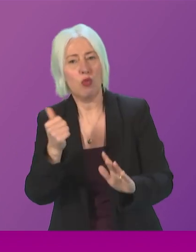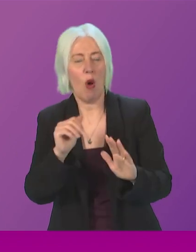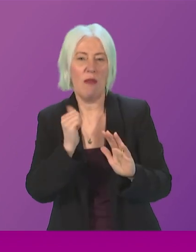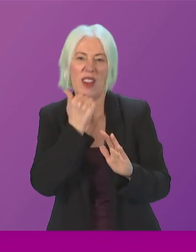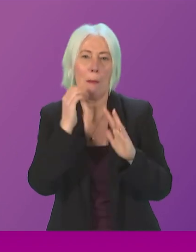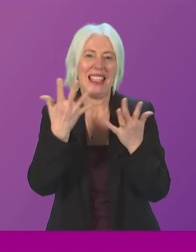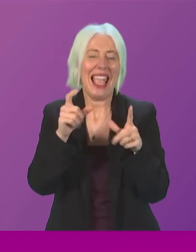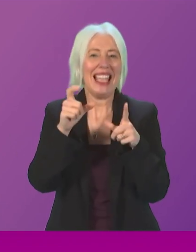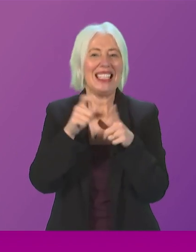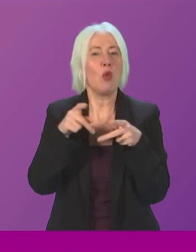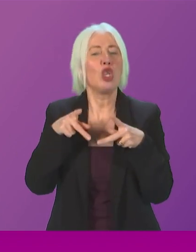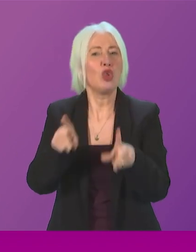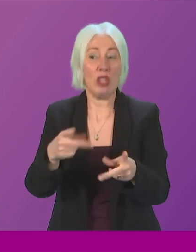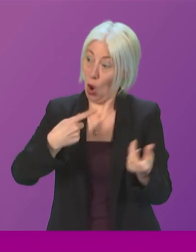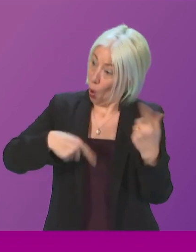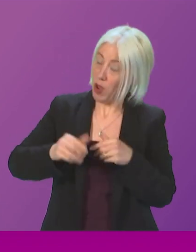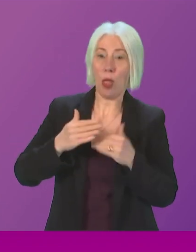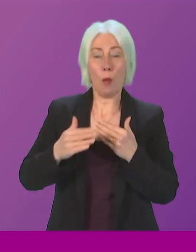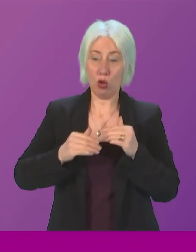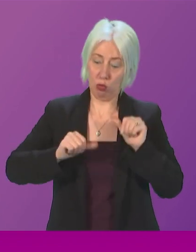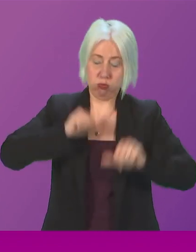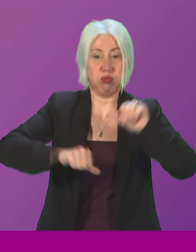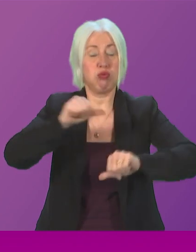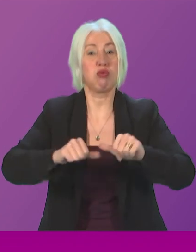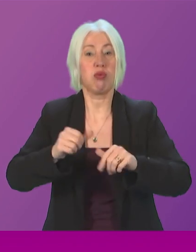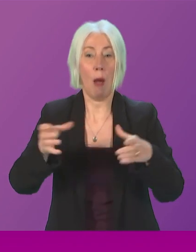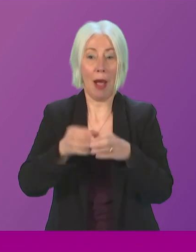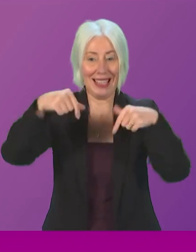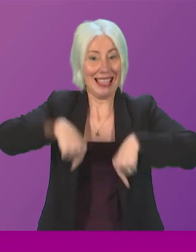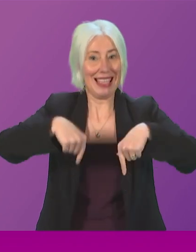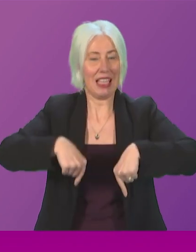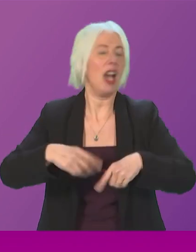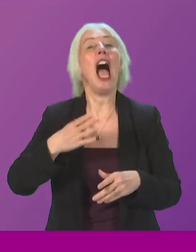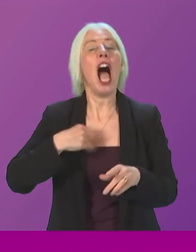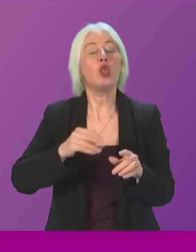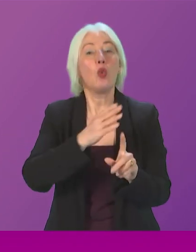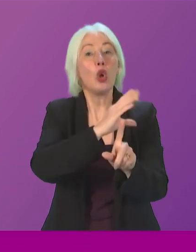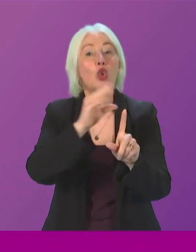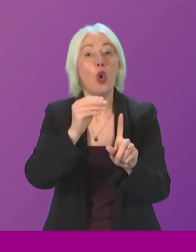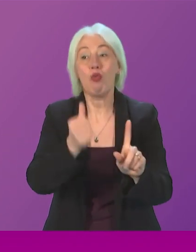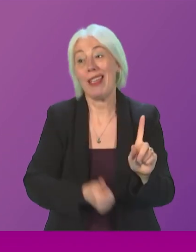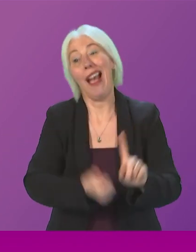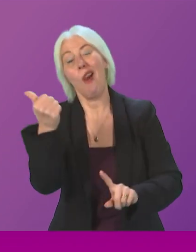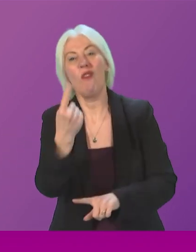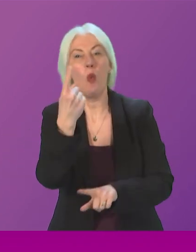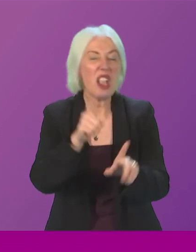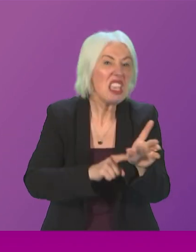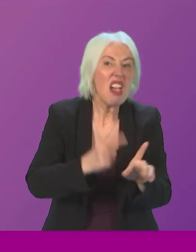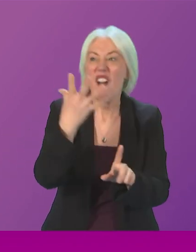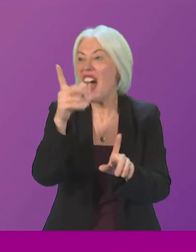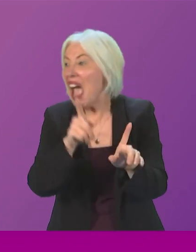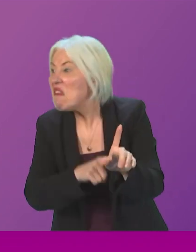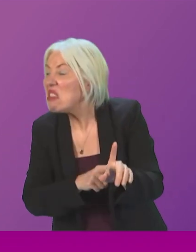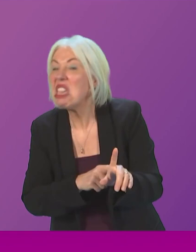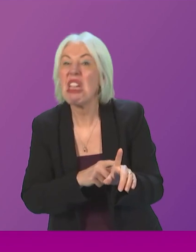the most progressive party on these islands but I say to Anna Sauer I don't want rid of Tory governments just for one year just for five years